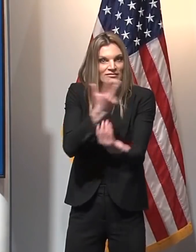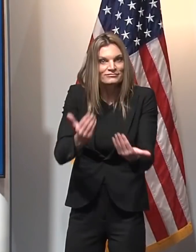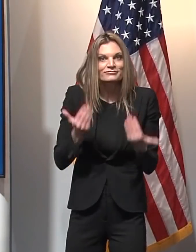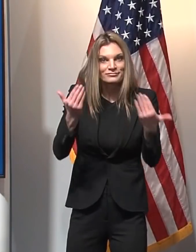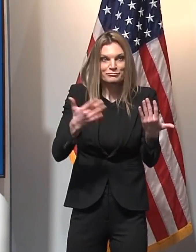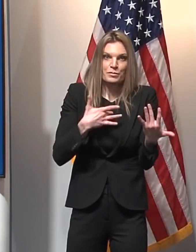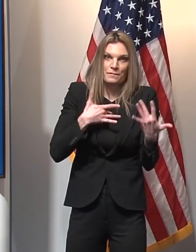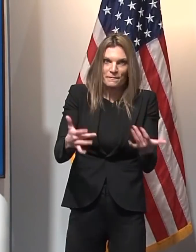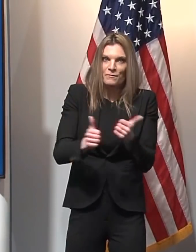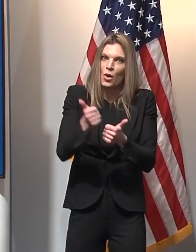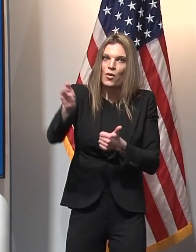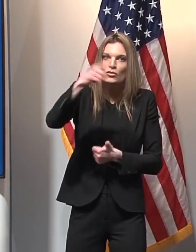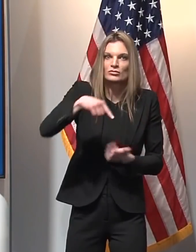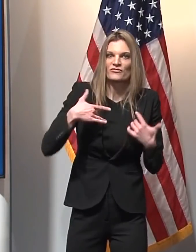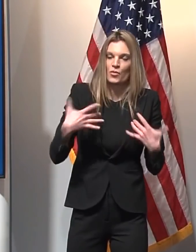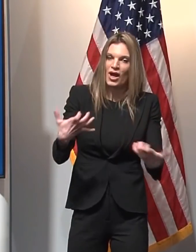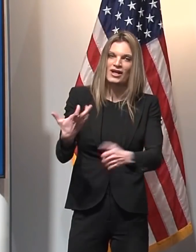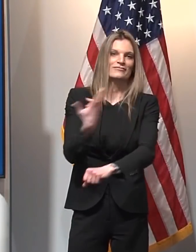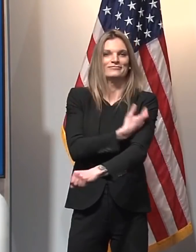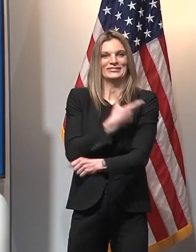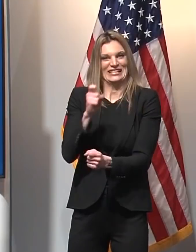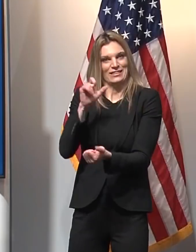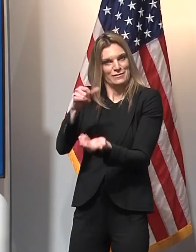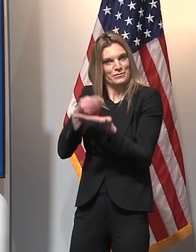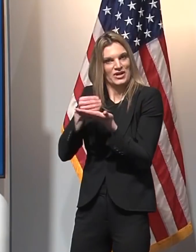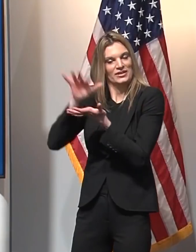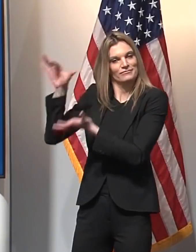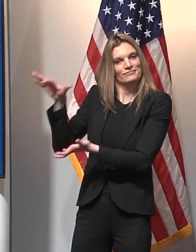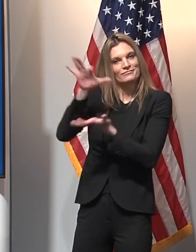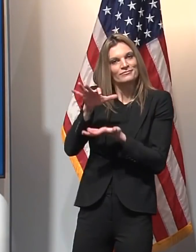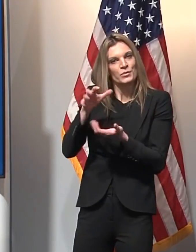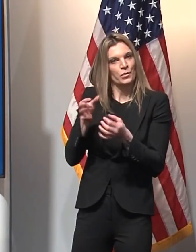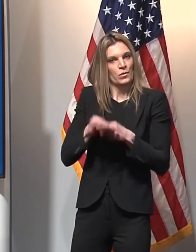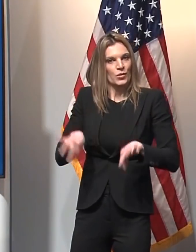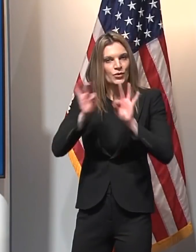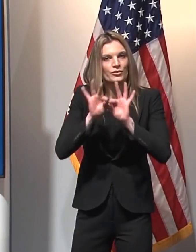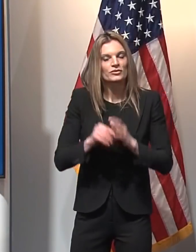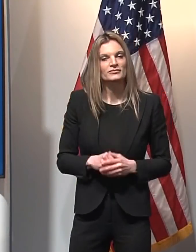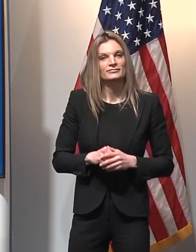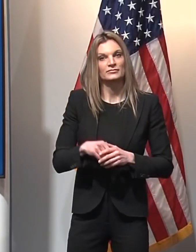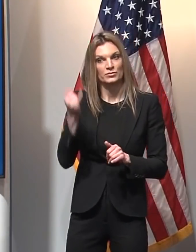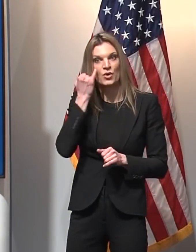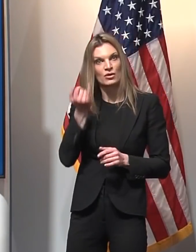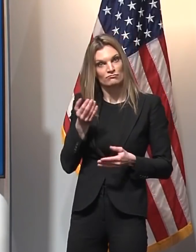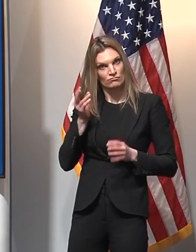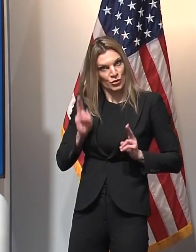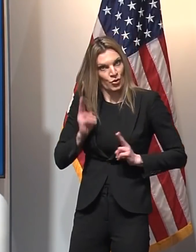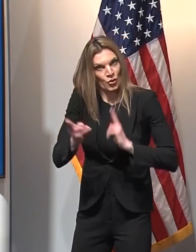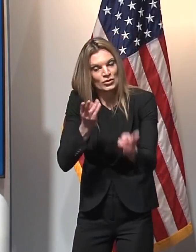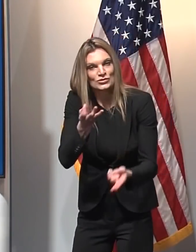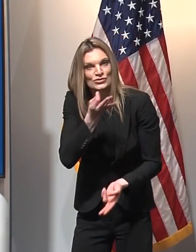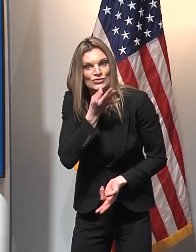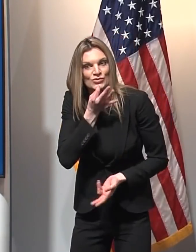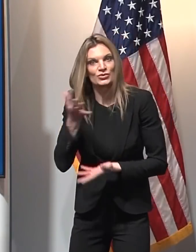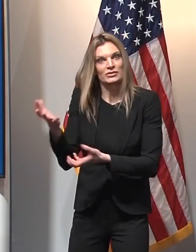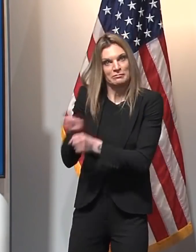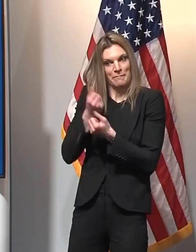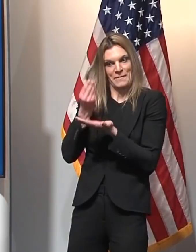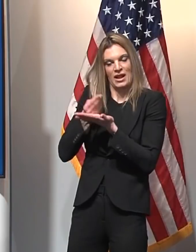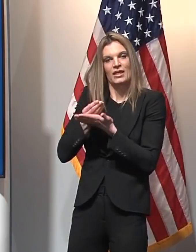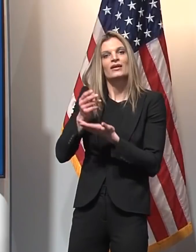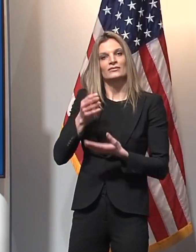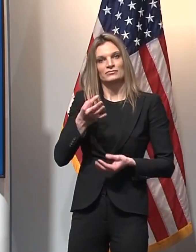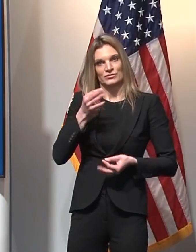which is the majority of us, needs to see this happen. And the quicker that it happens in full, the better we can